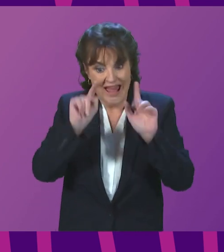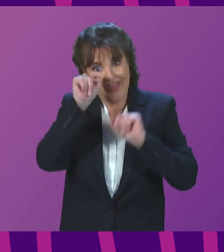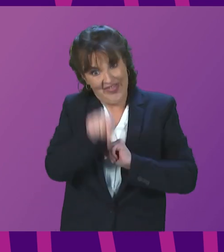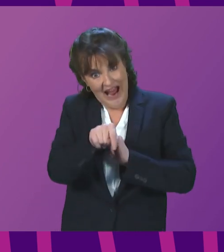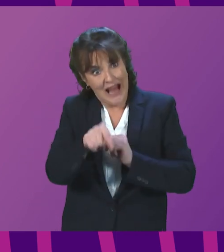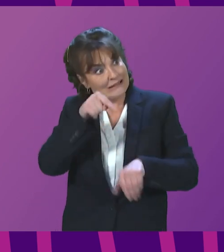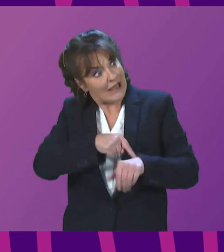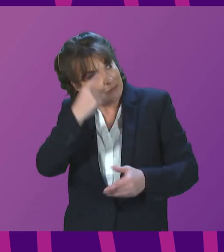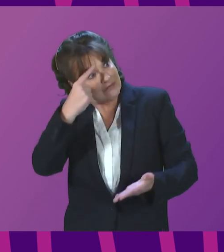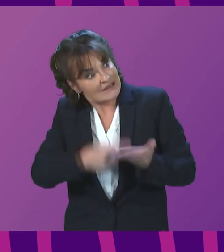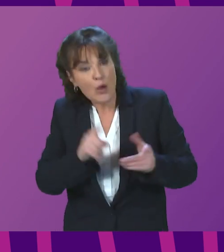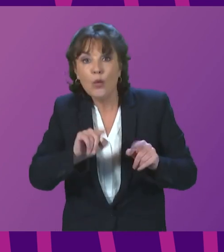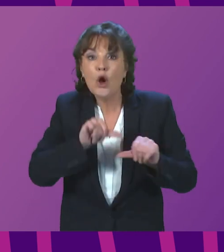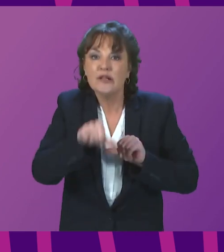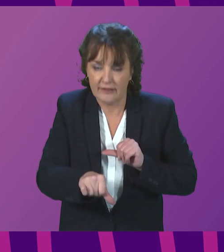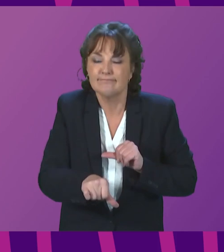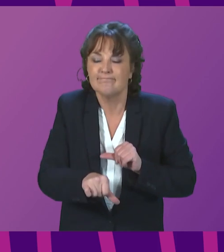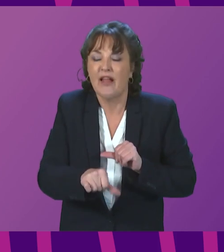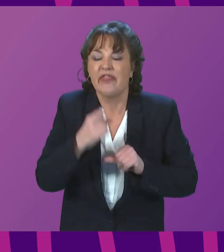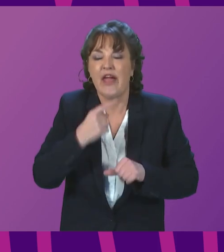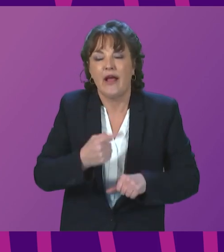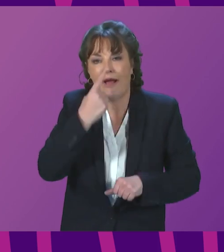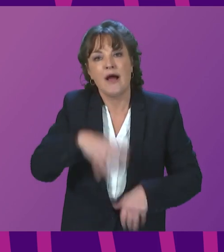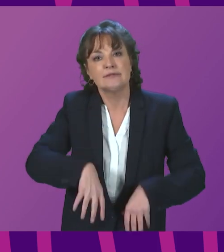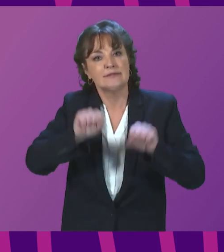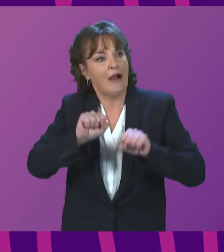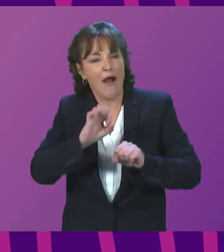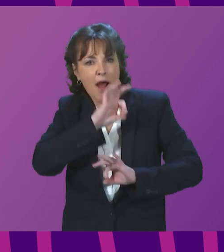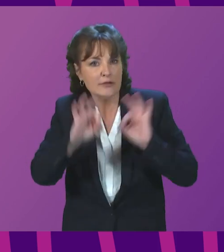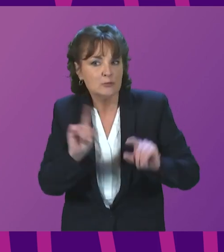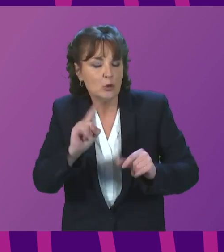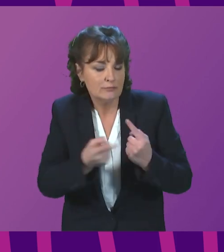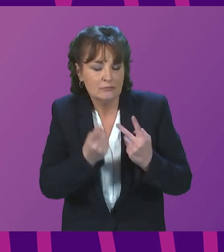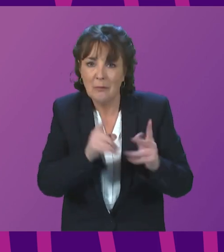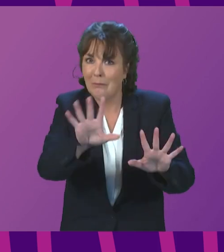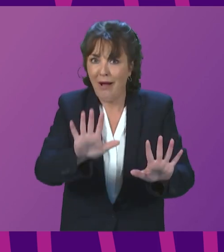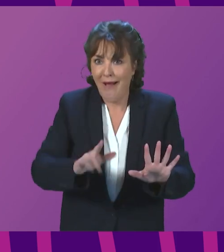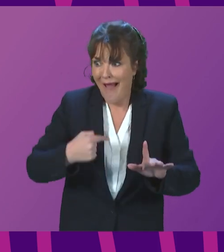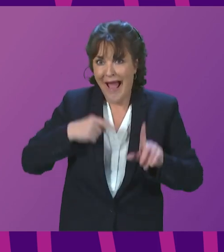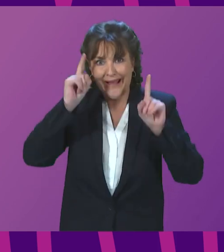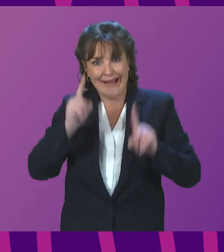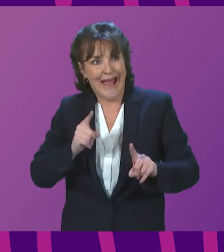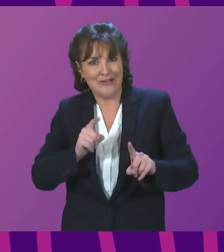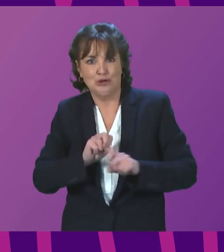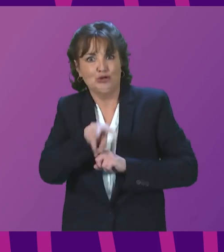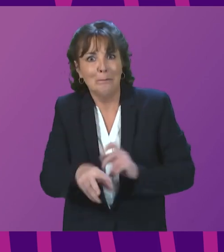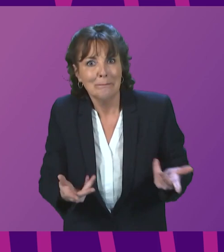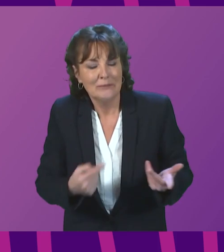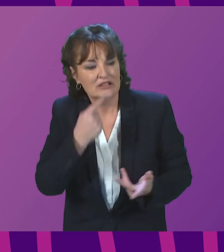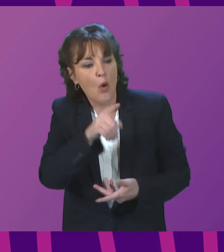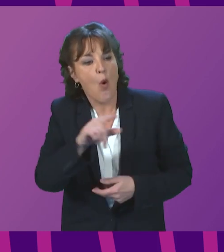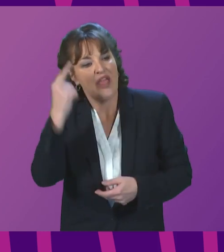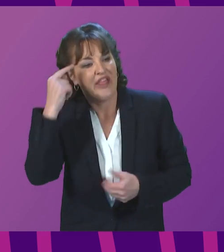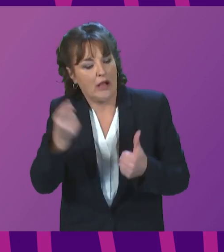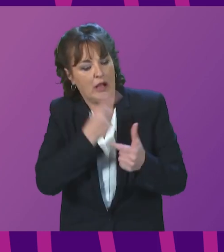issues of accountability as well. But it would be completely wrong for me to pre-empt those investigations or to try to curtail